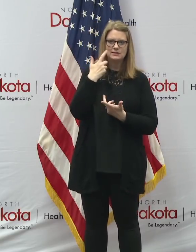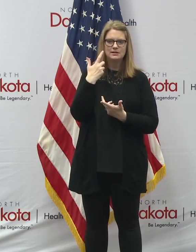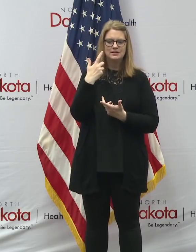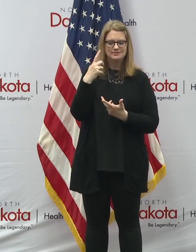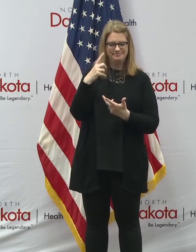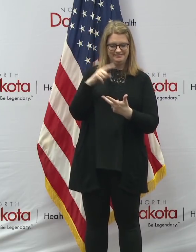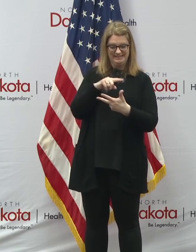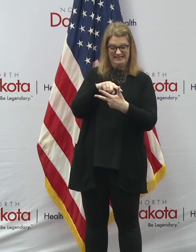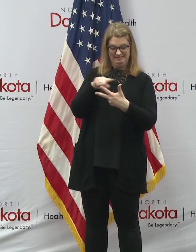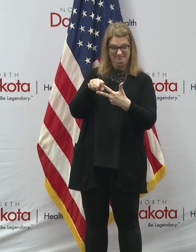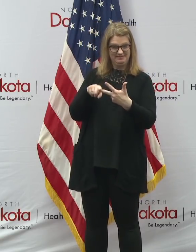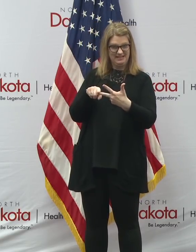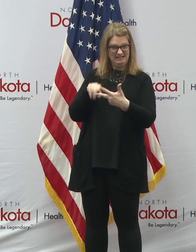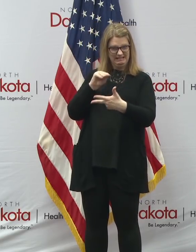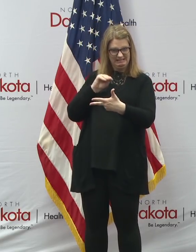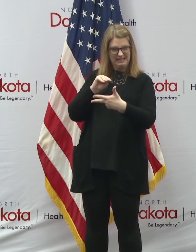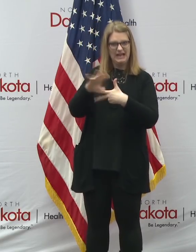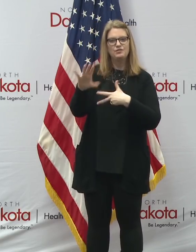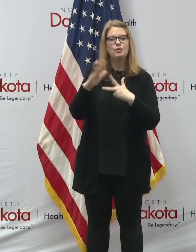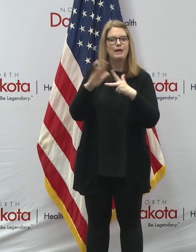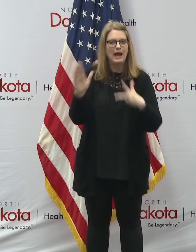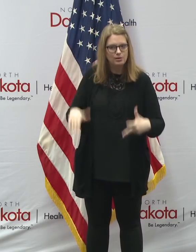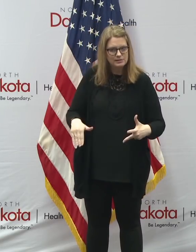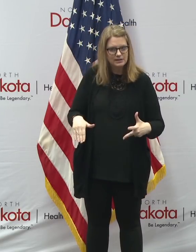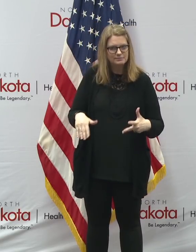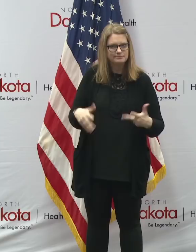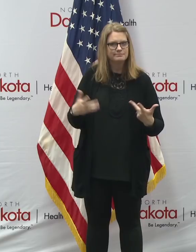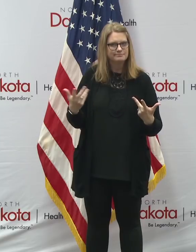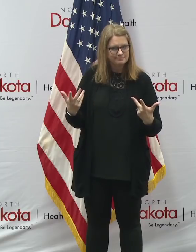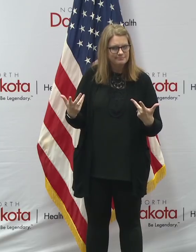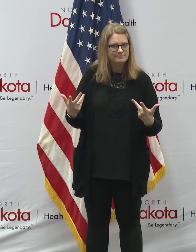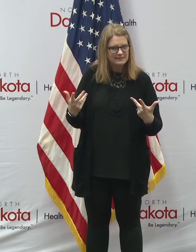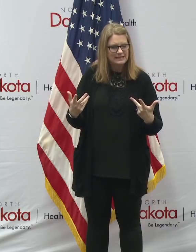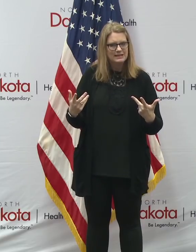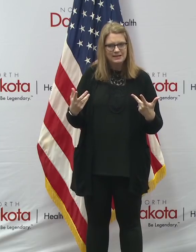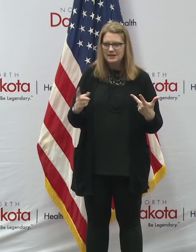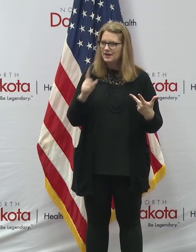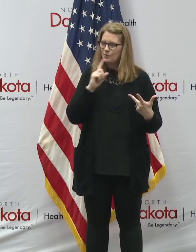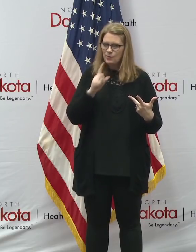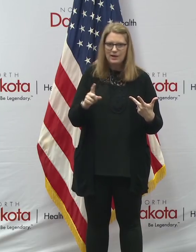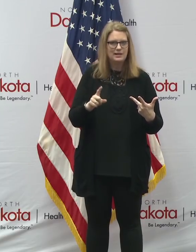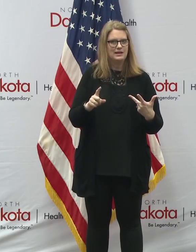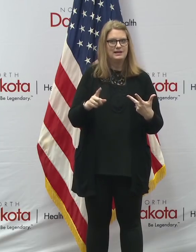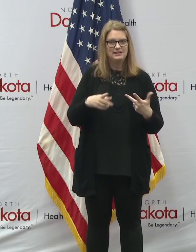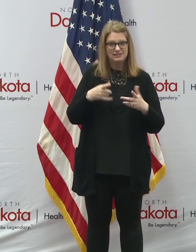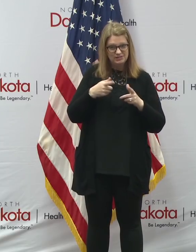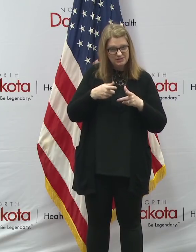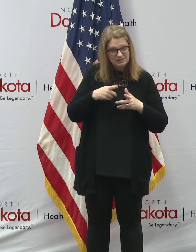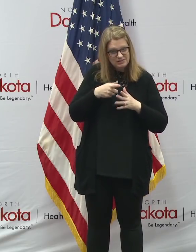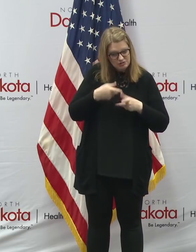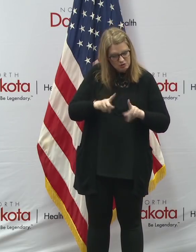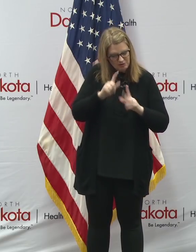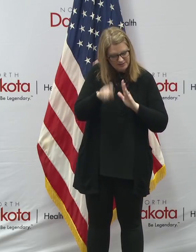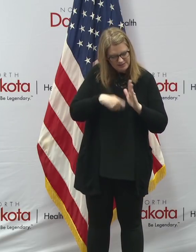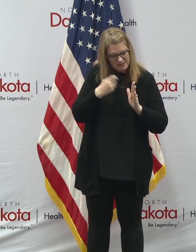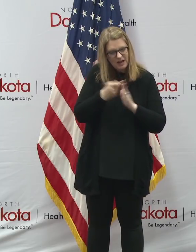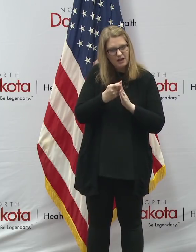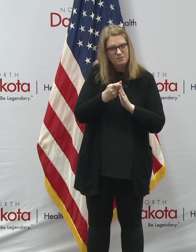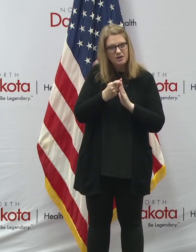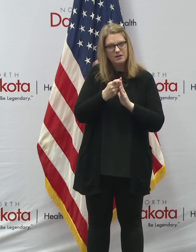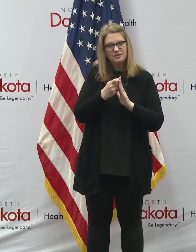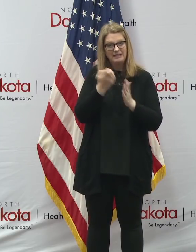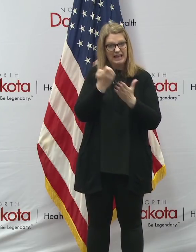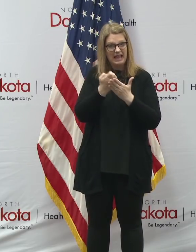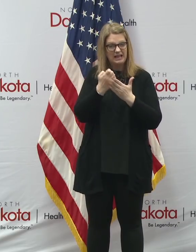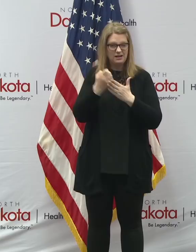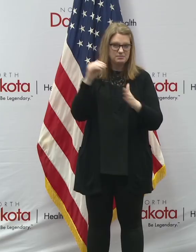housing or lack of housing. And this is all compounded during periods of time when we have a big drop